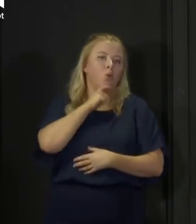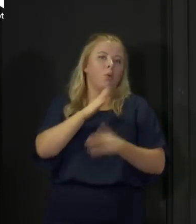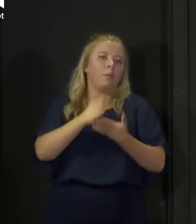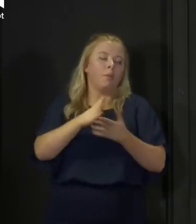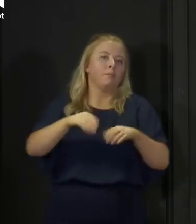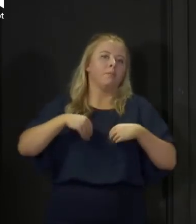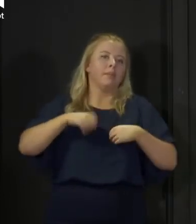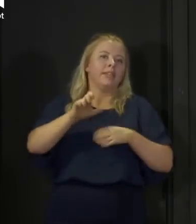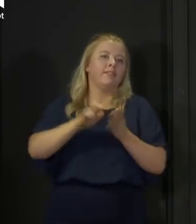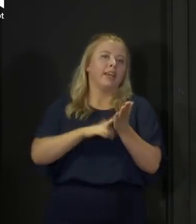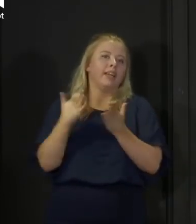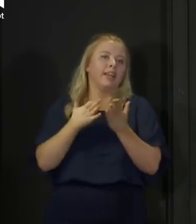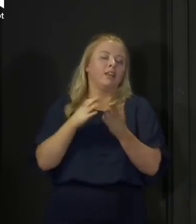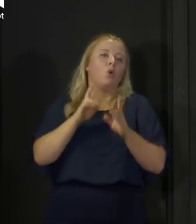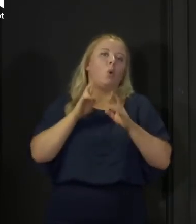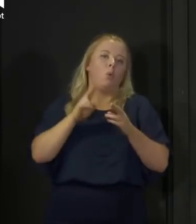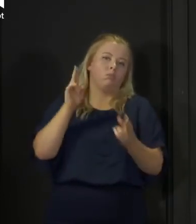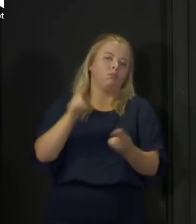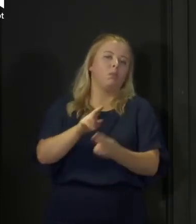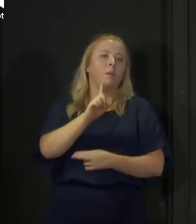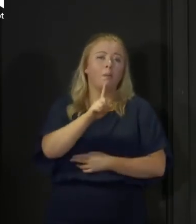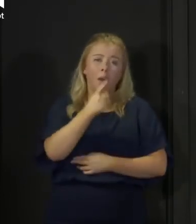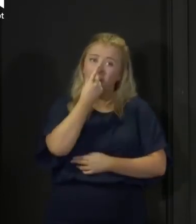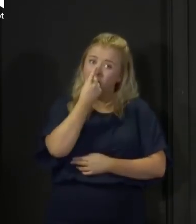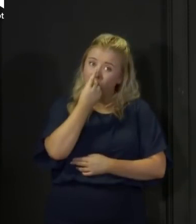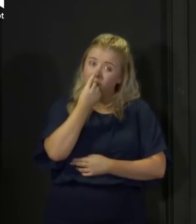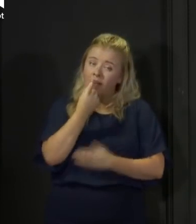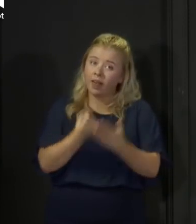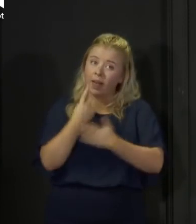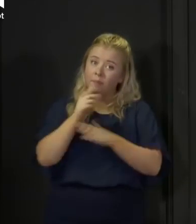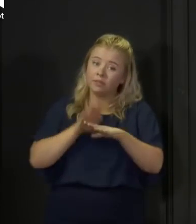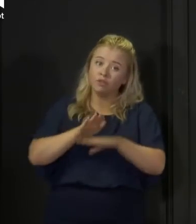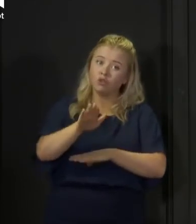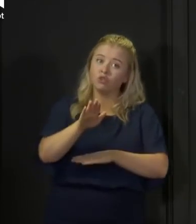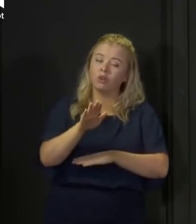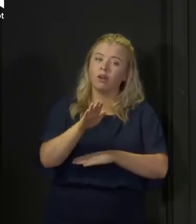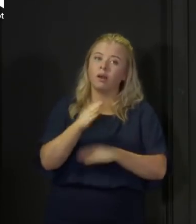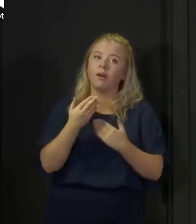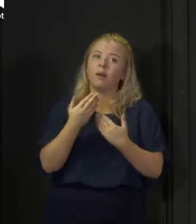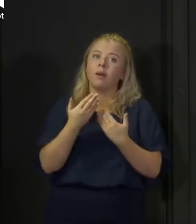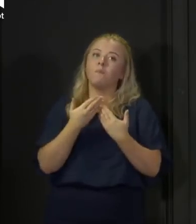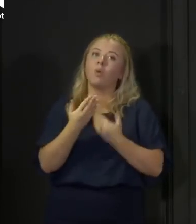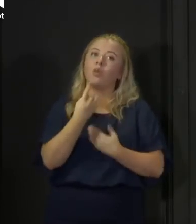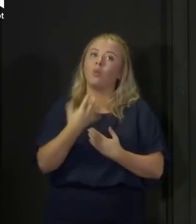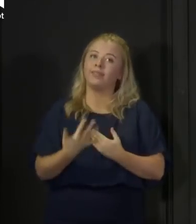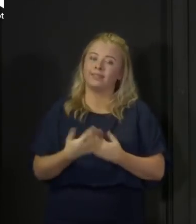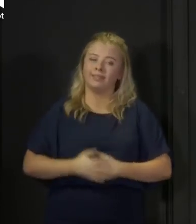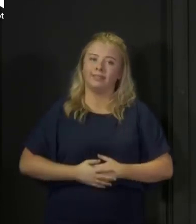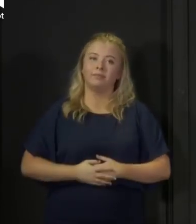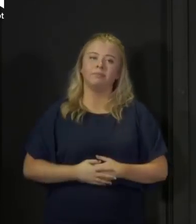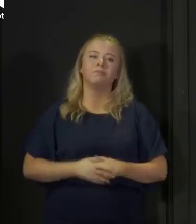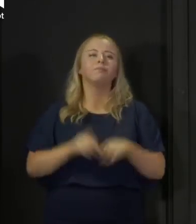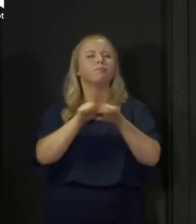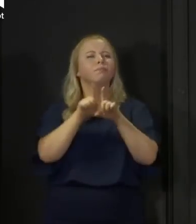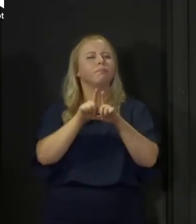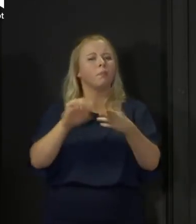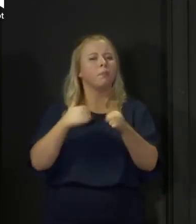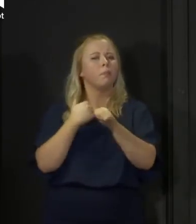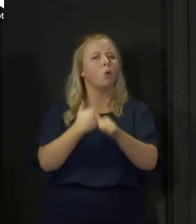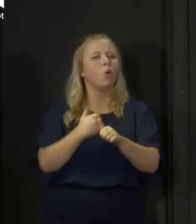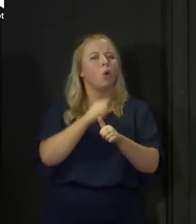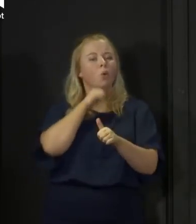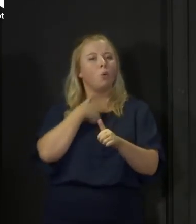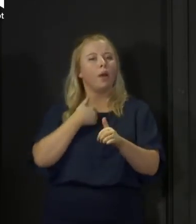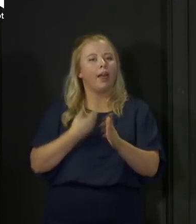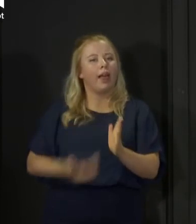certainly not happen on multiple occasions. But it is possible that it will. We're also putting in place support, which will build on the